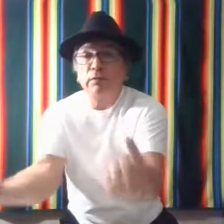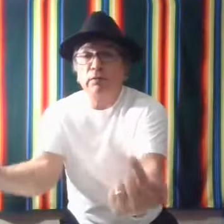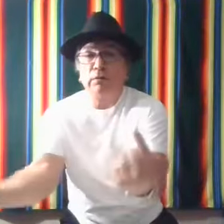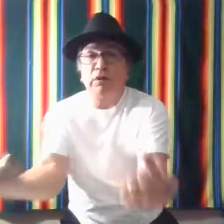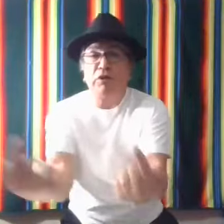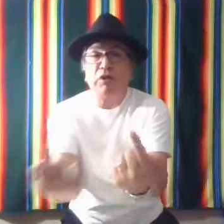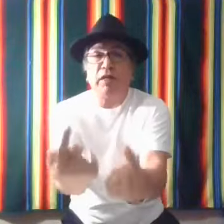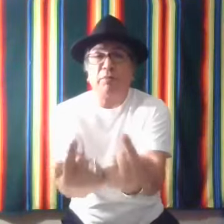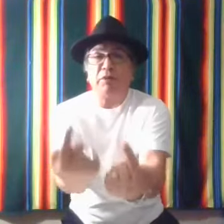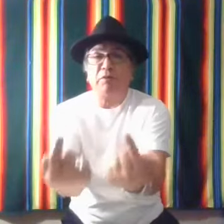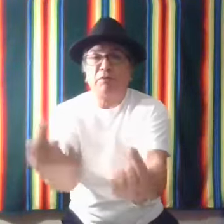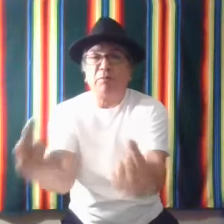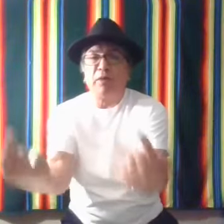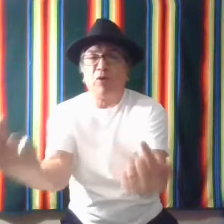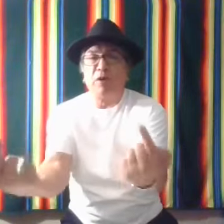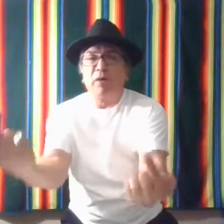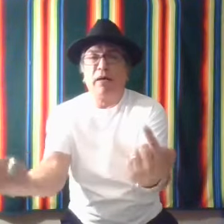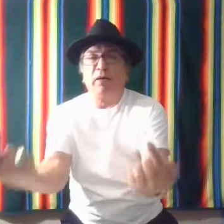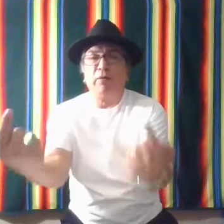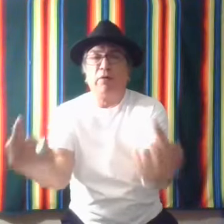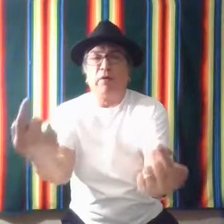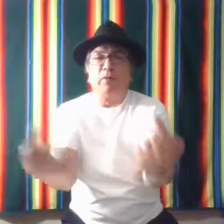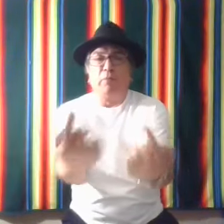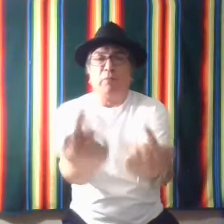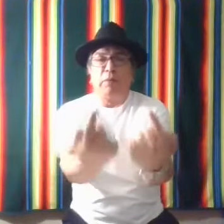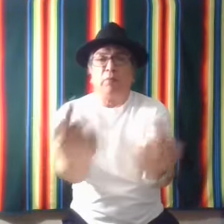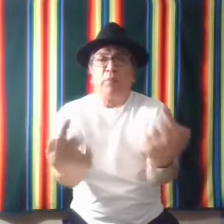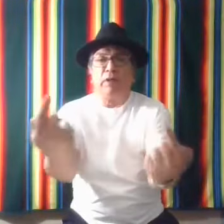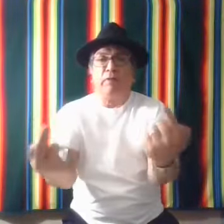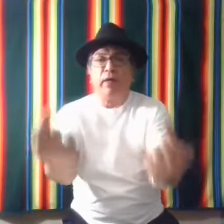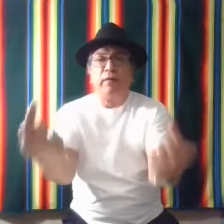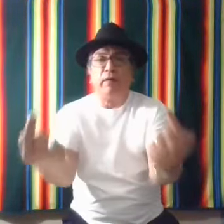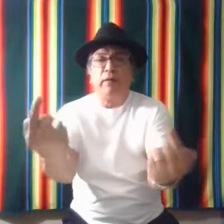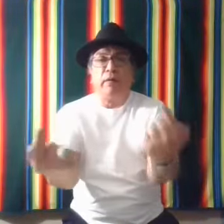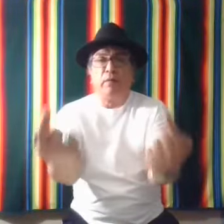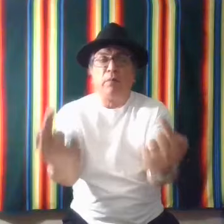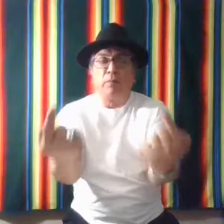And then you can kind of picture somebody walking by or people milling around. People.